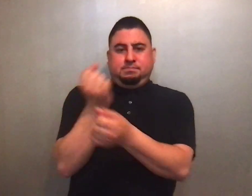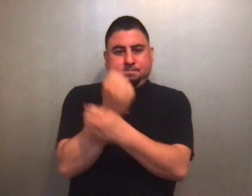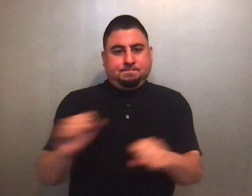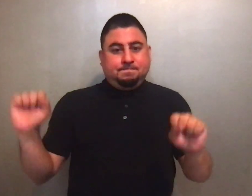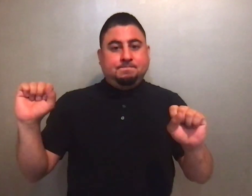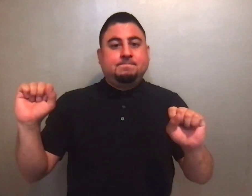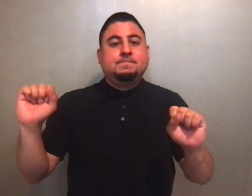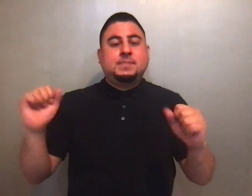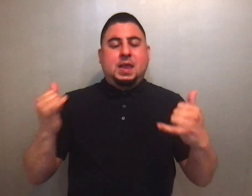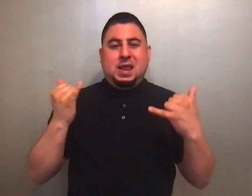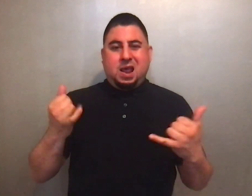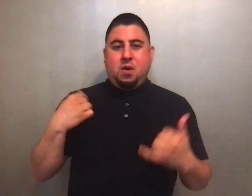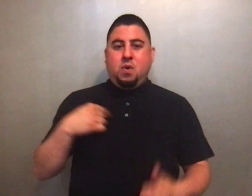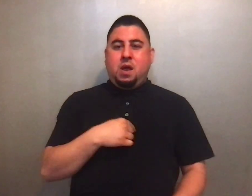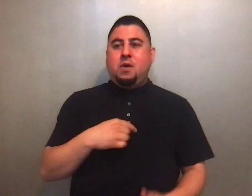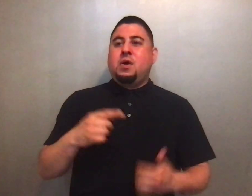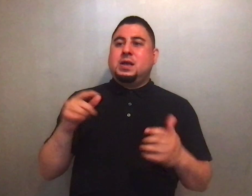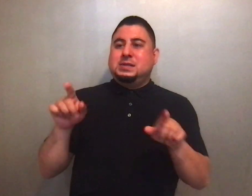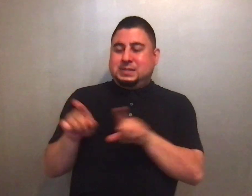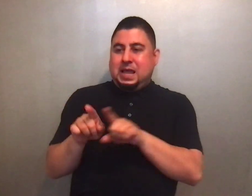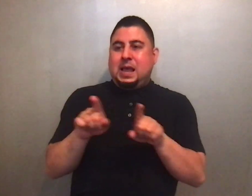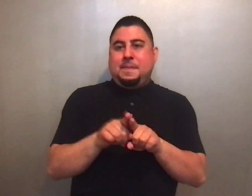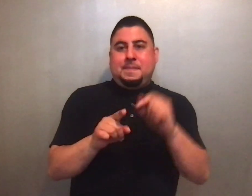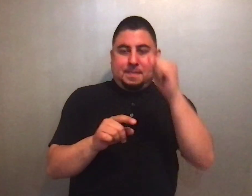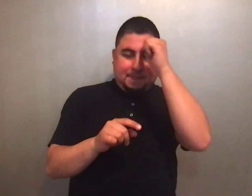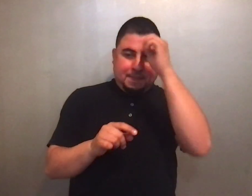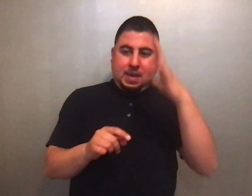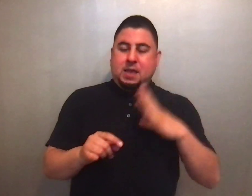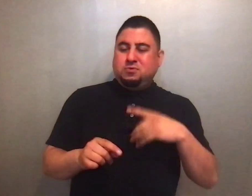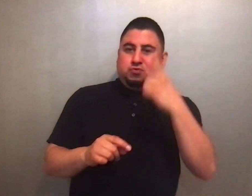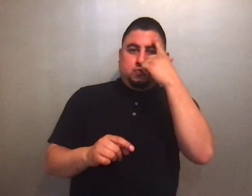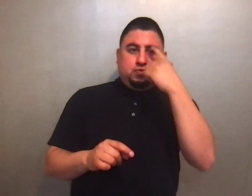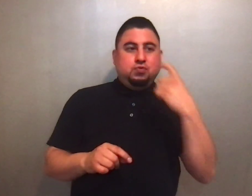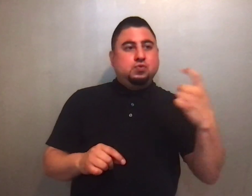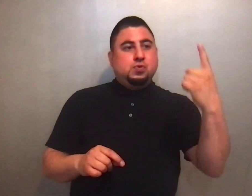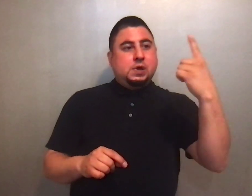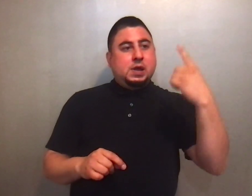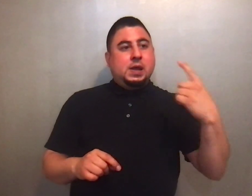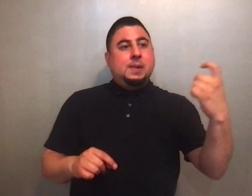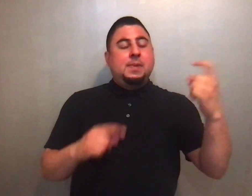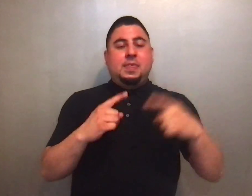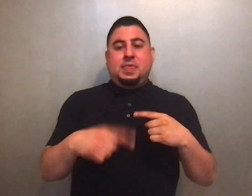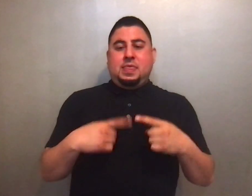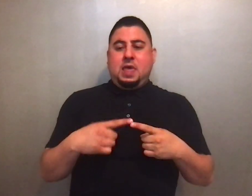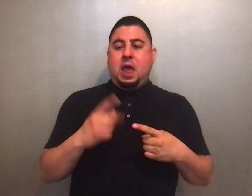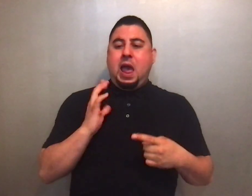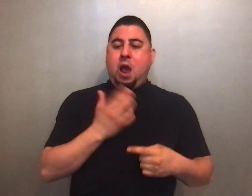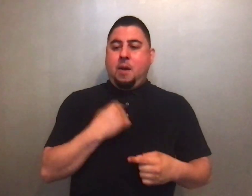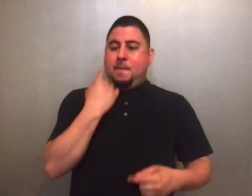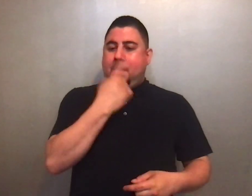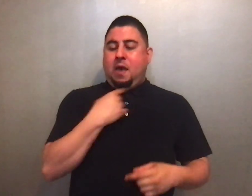were like men dreaming, Then our mouth was filled with laughter,